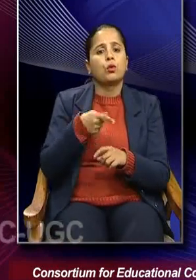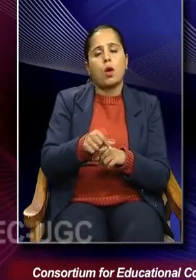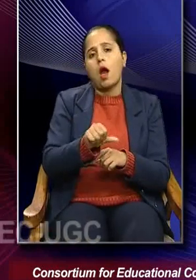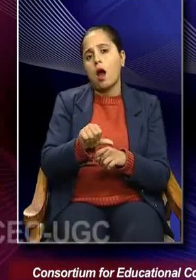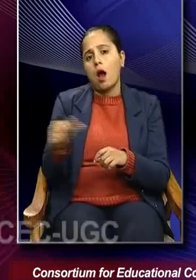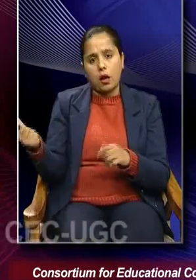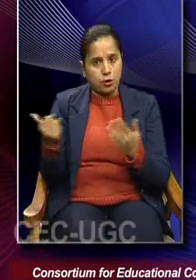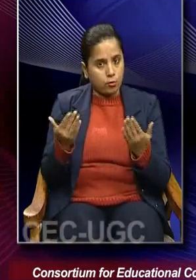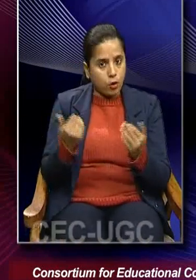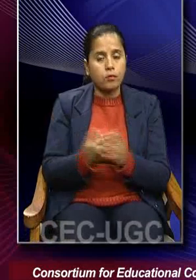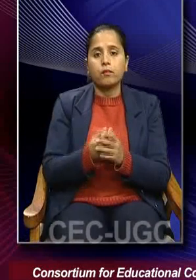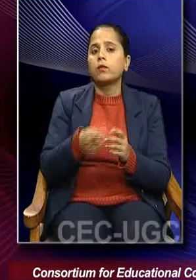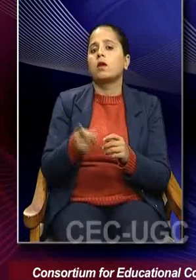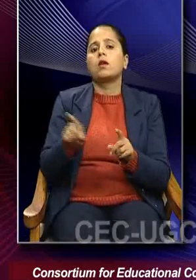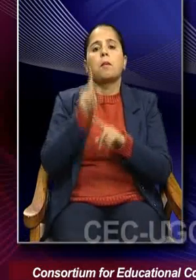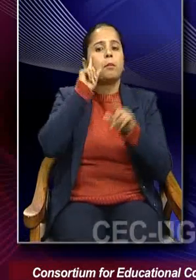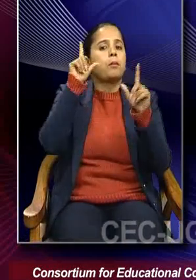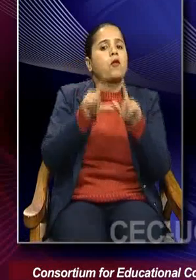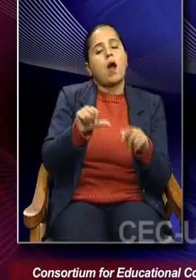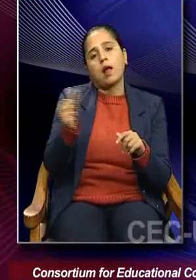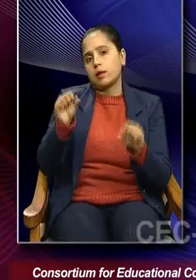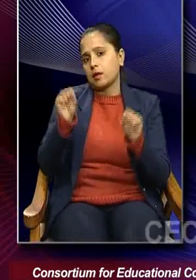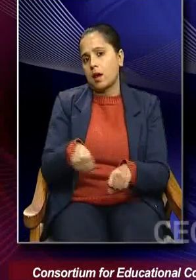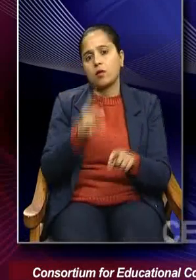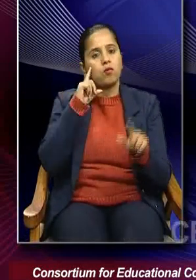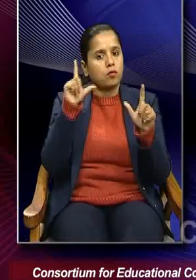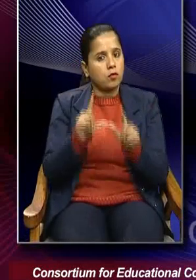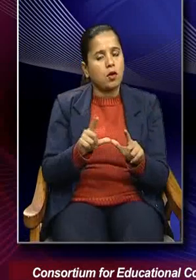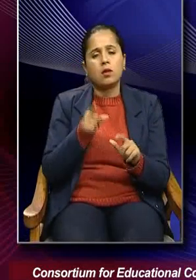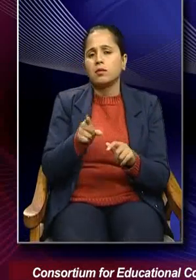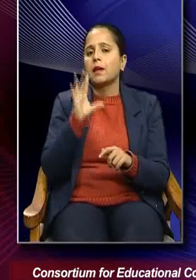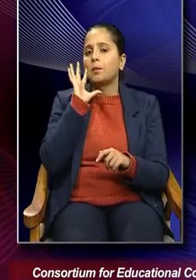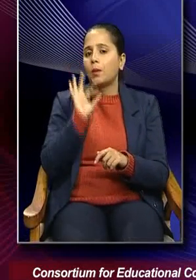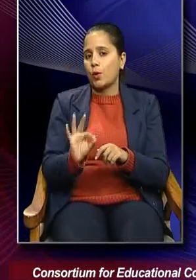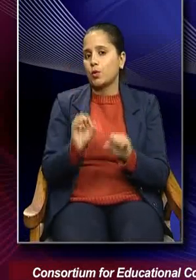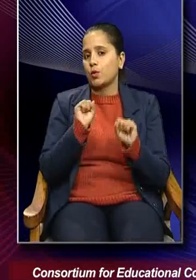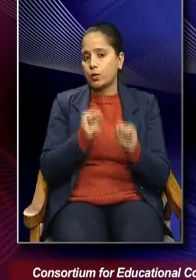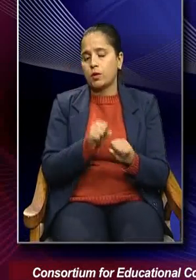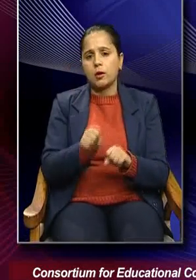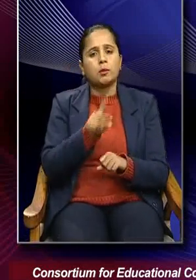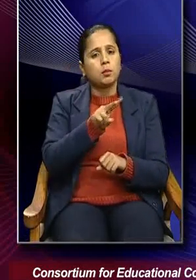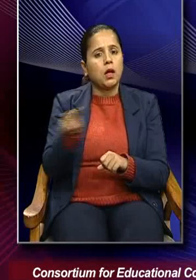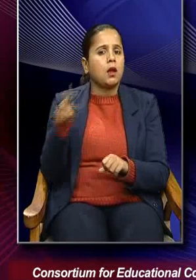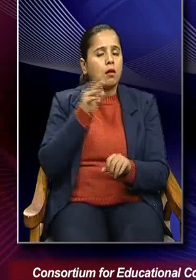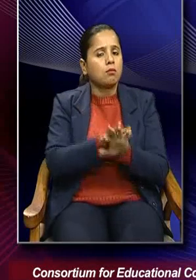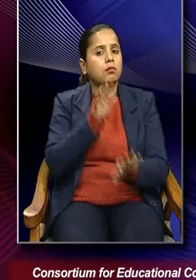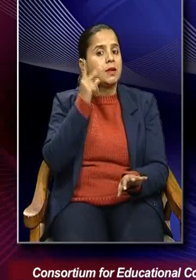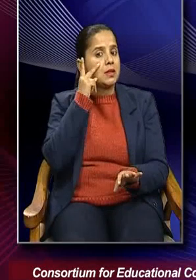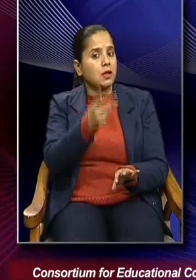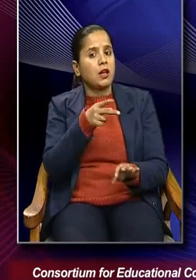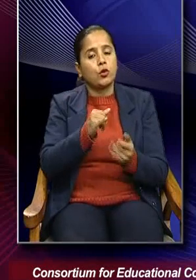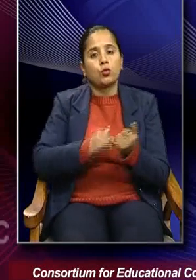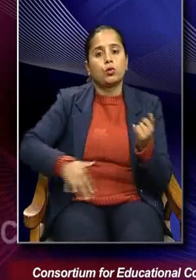and also verified by others. That's the significance. So, the meaning derived from sociological